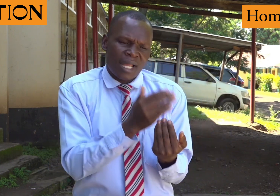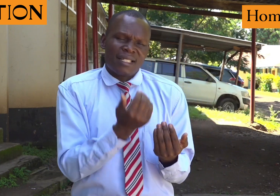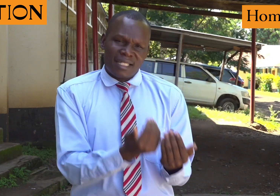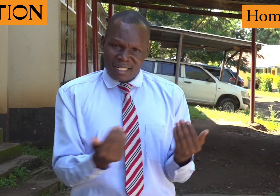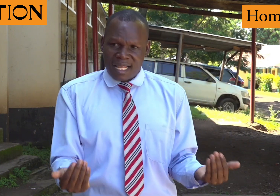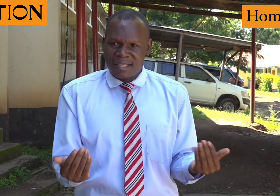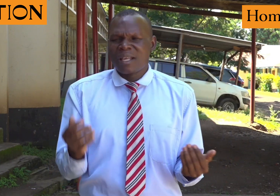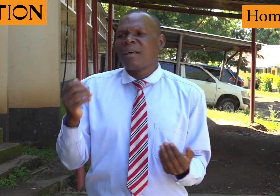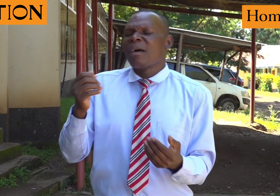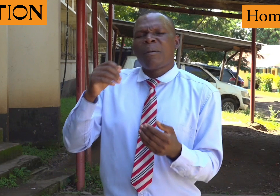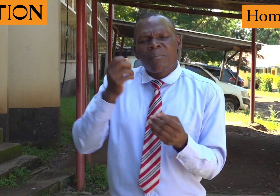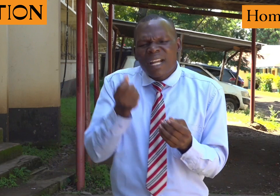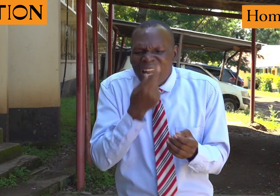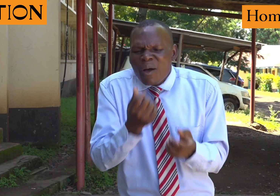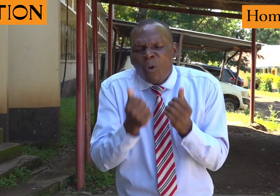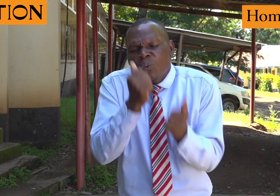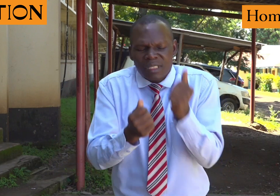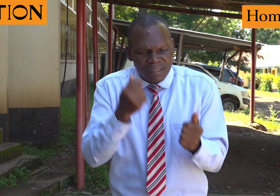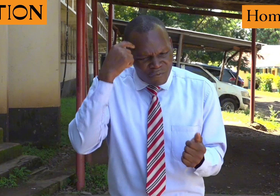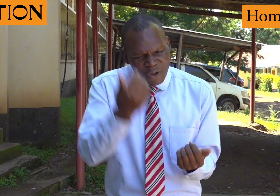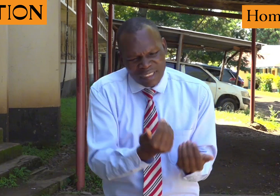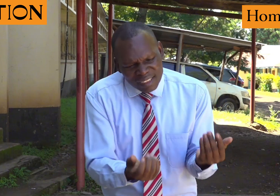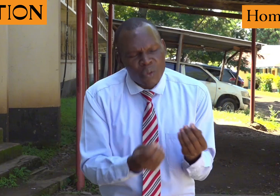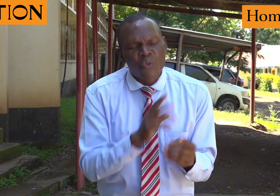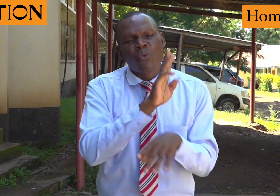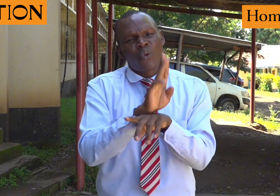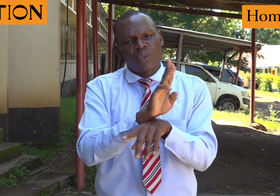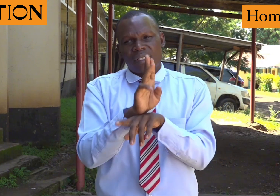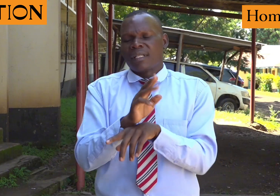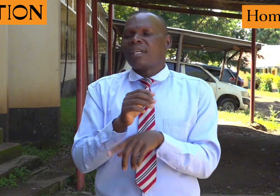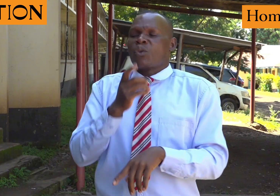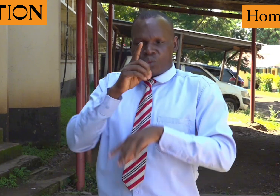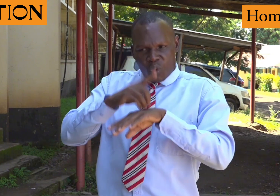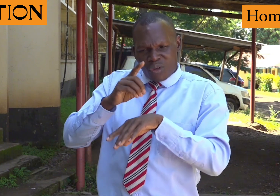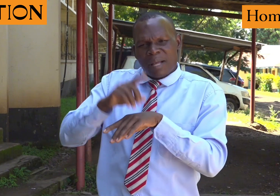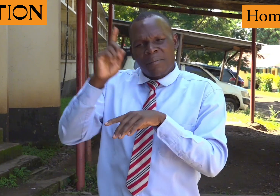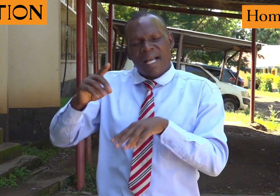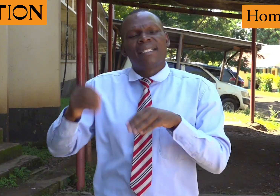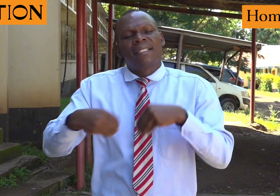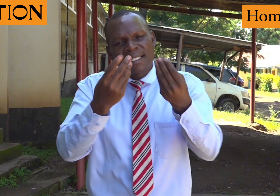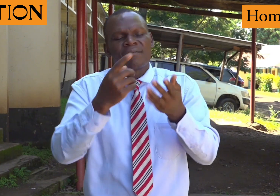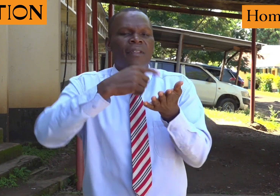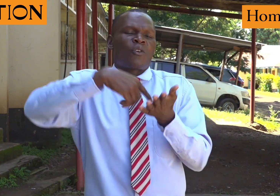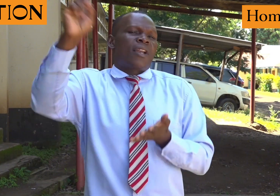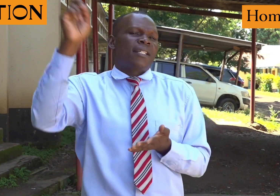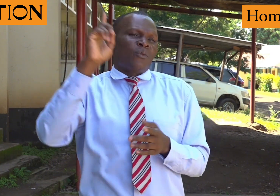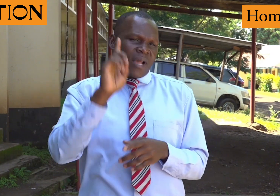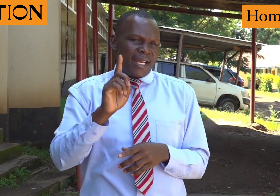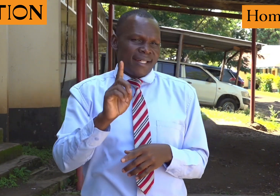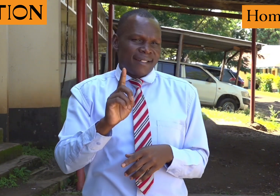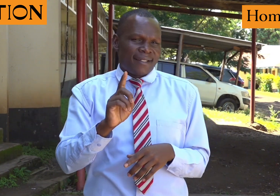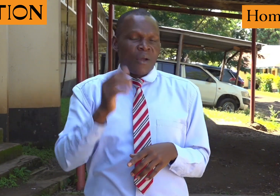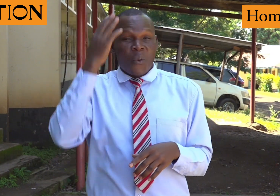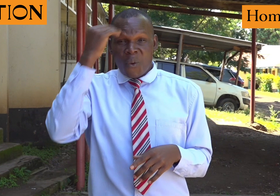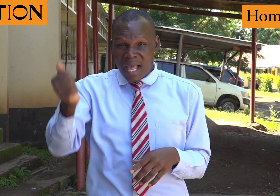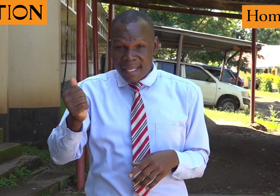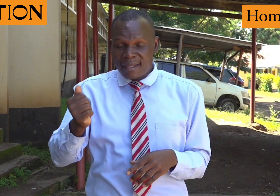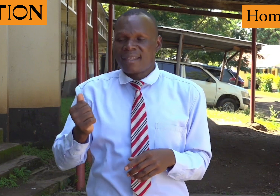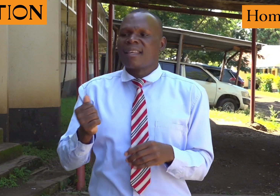But now the parents will not even know how to take care of their child, which medicine maybe to use. So now they need the doctor to give